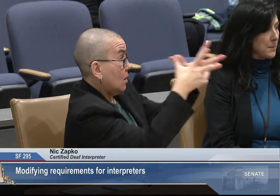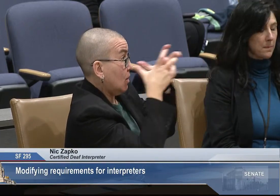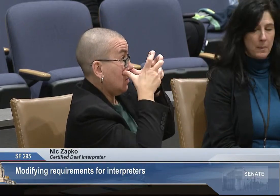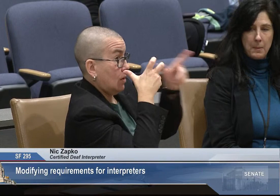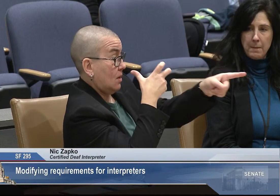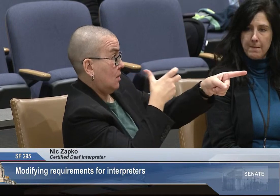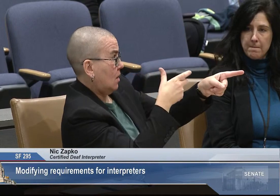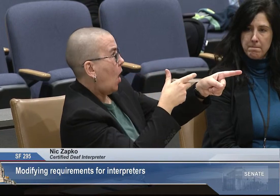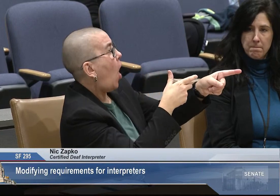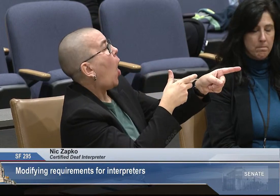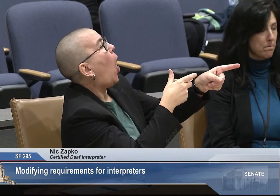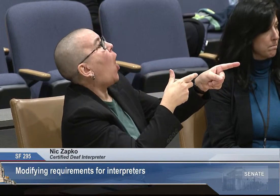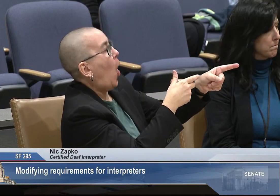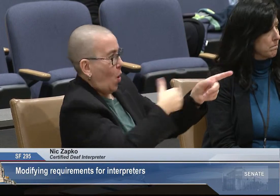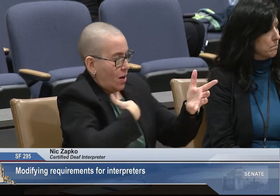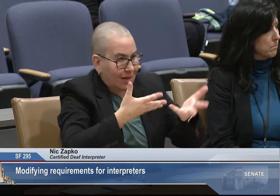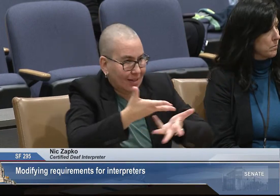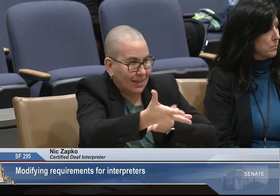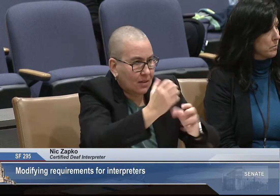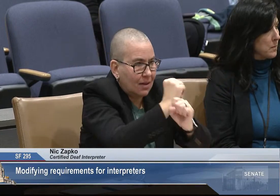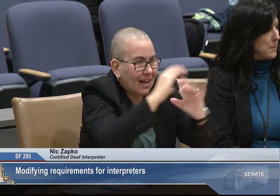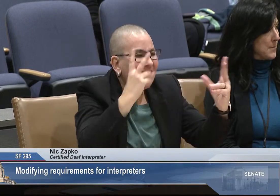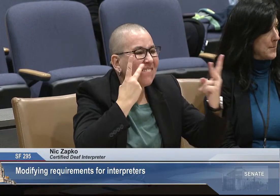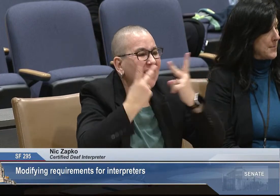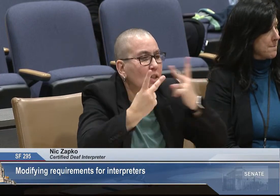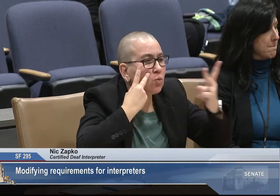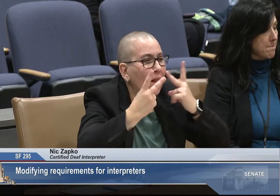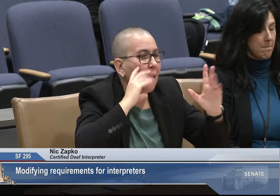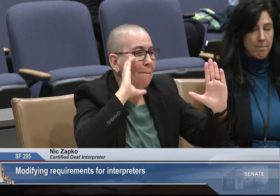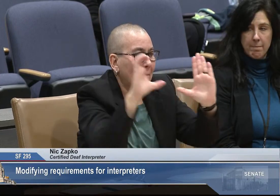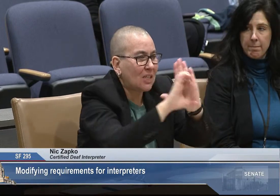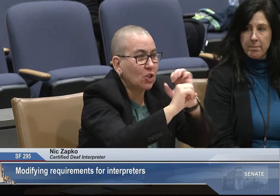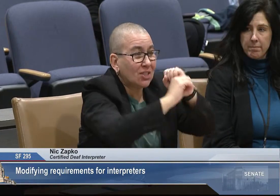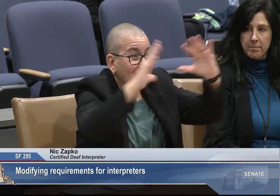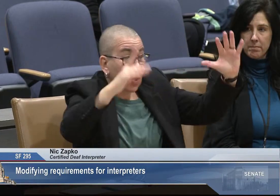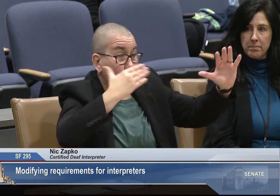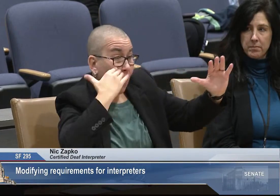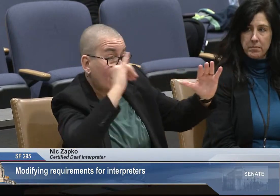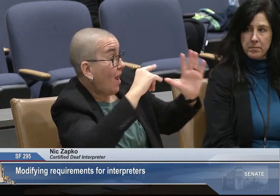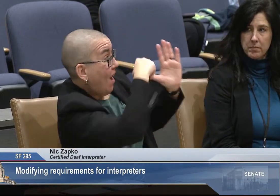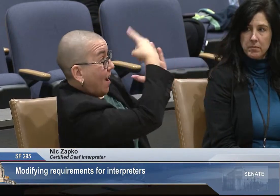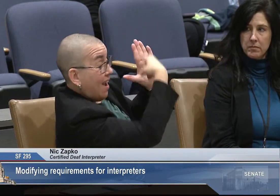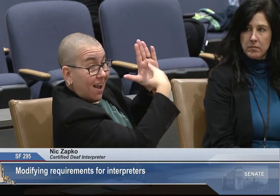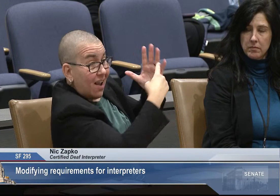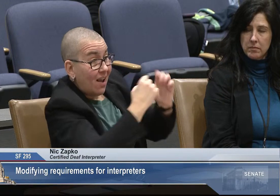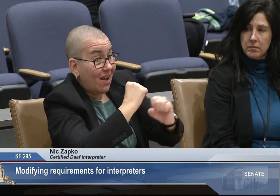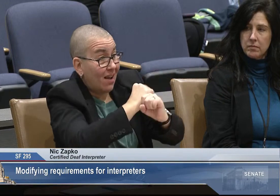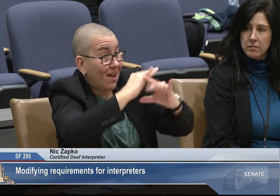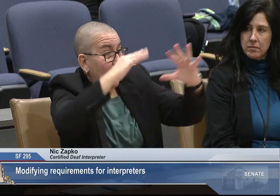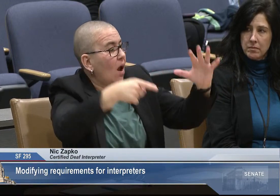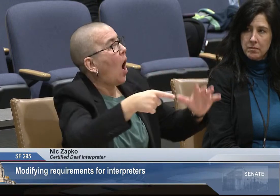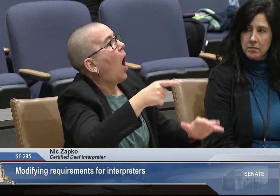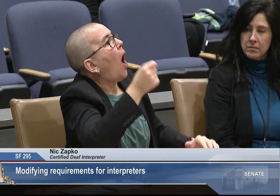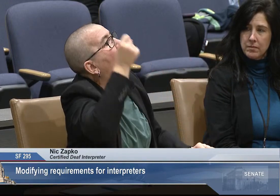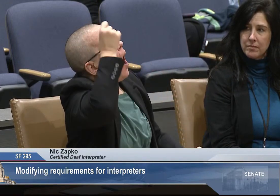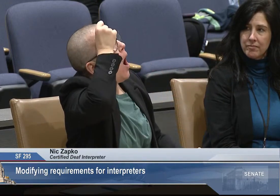still have a hearing interpreter who would be working, and then they would take the certified deaf interpreter, would then take the information